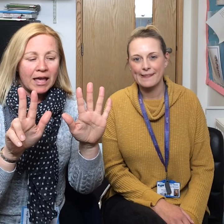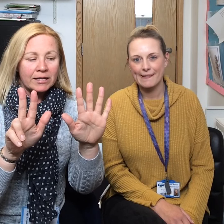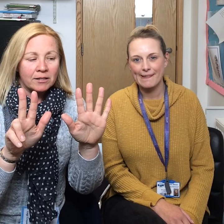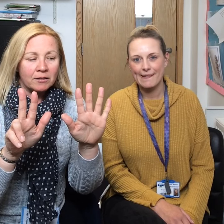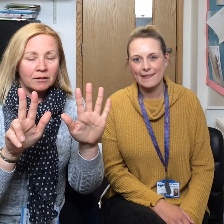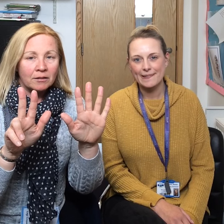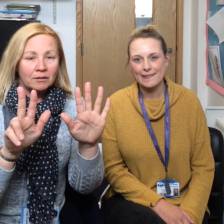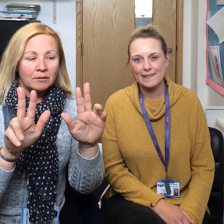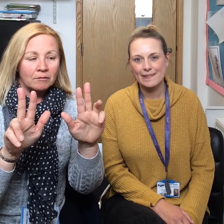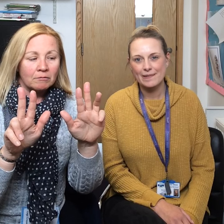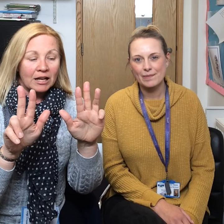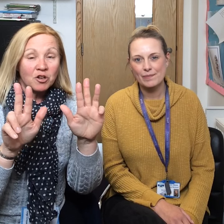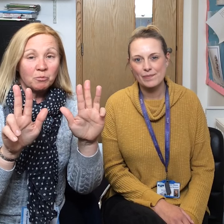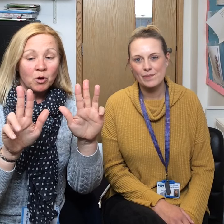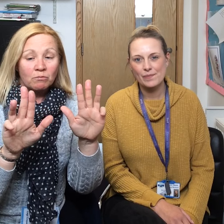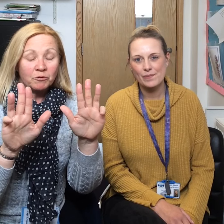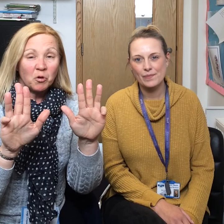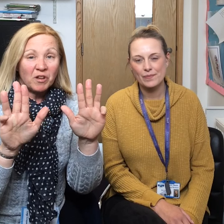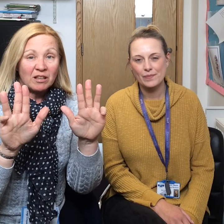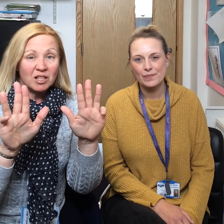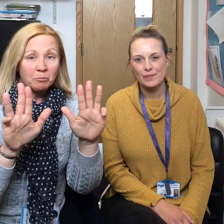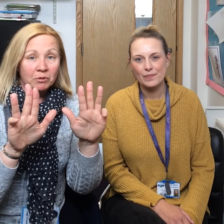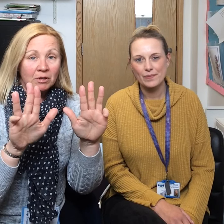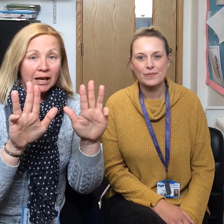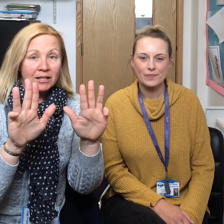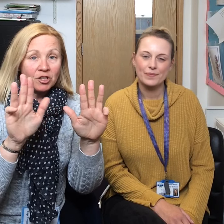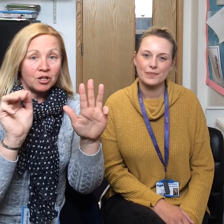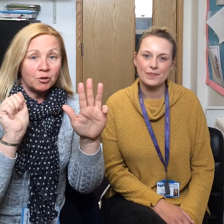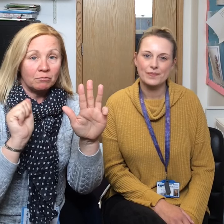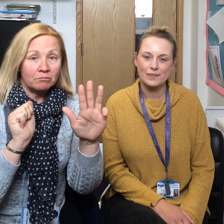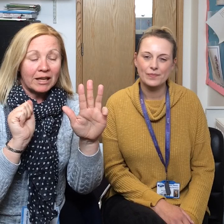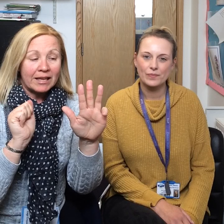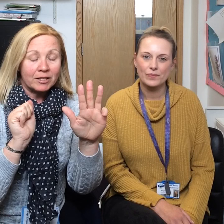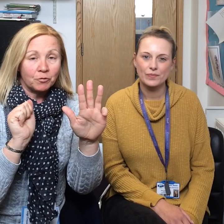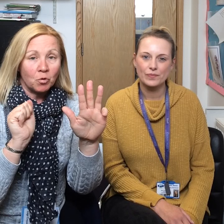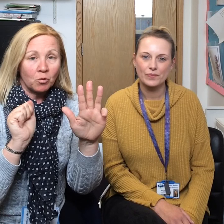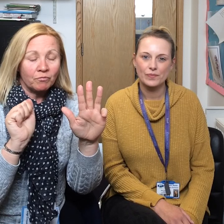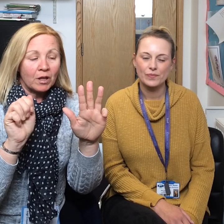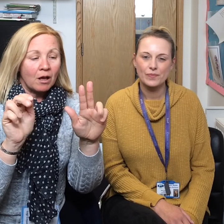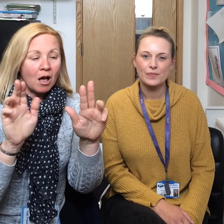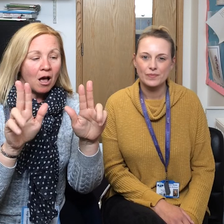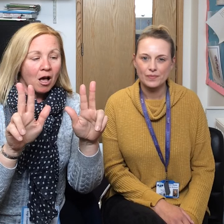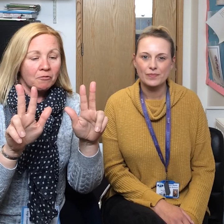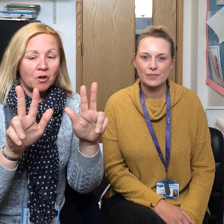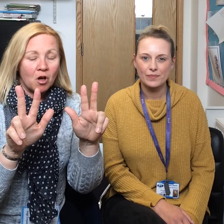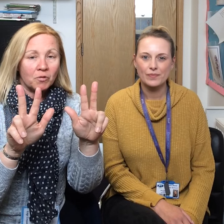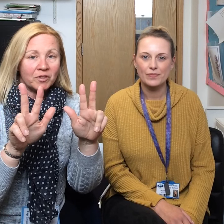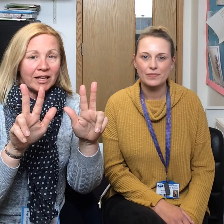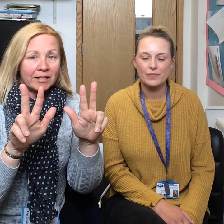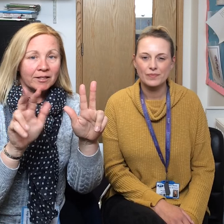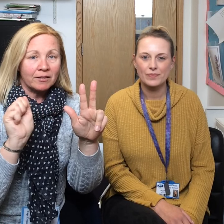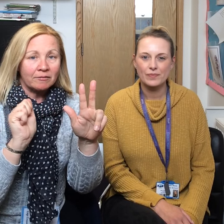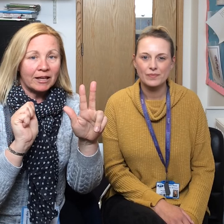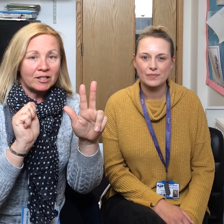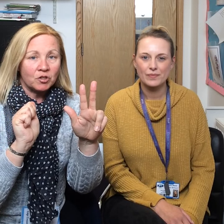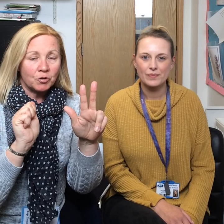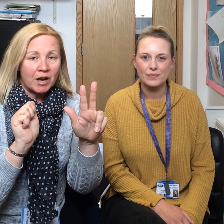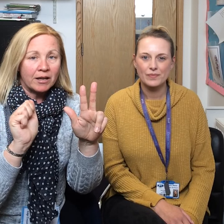eight and you could put four fingers up and do is four. Half of six is three,